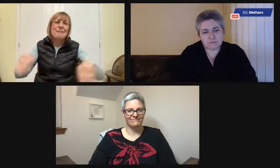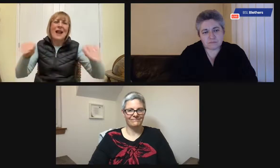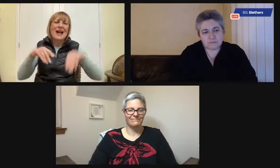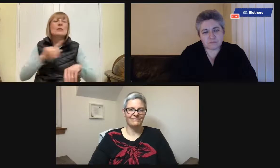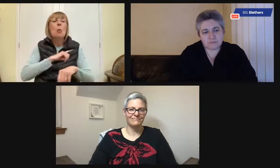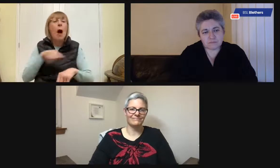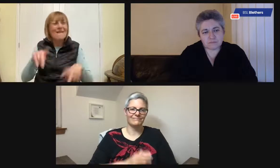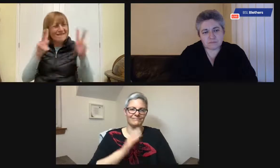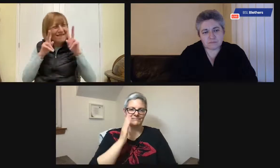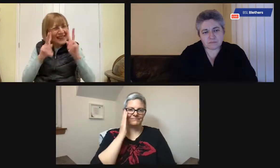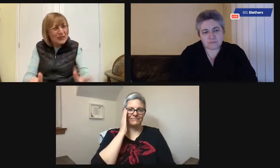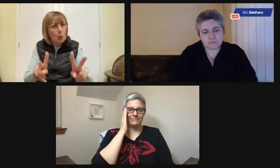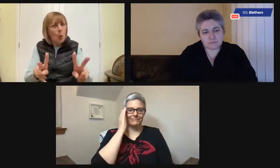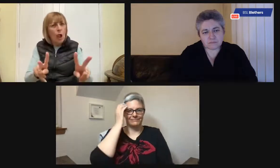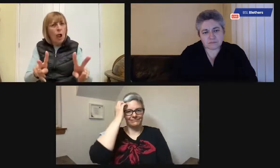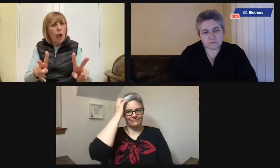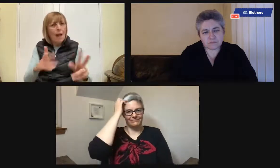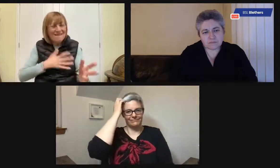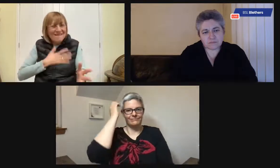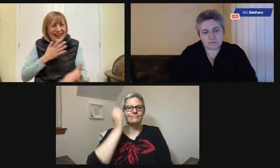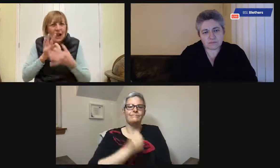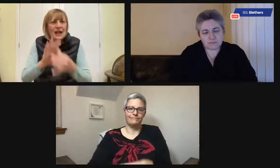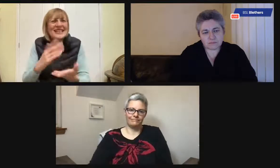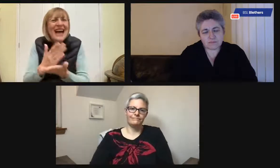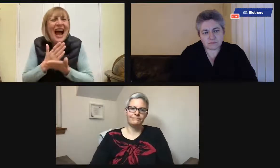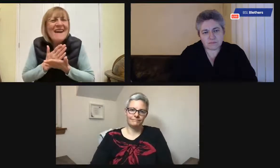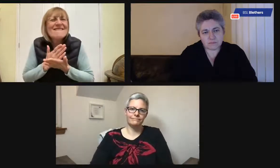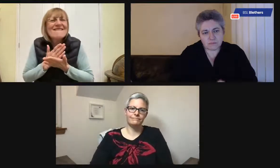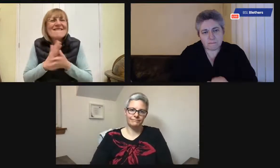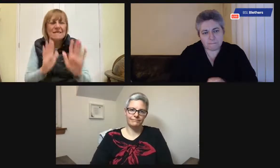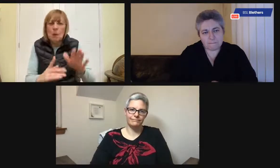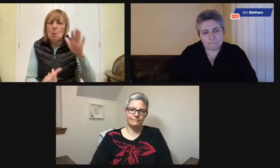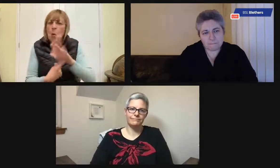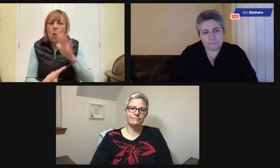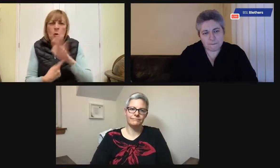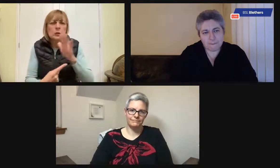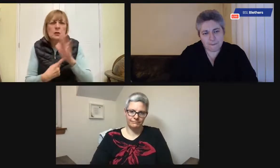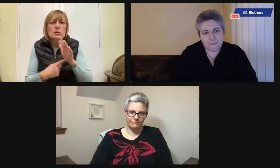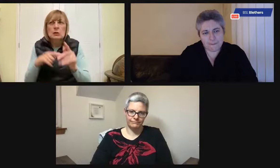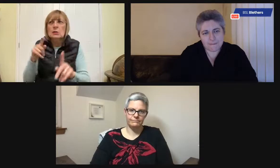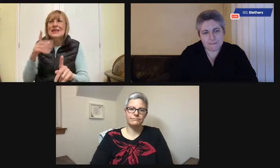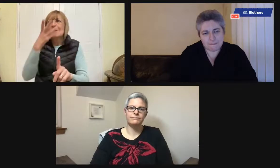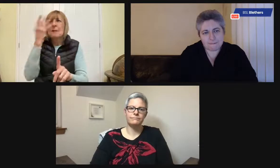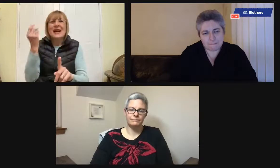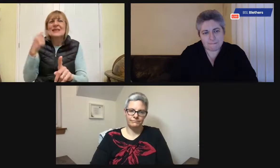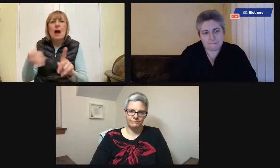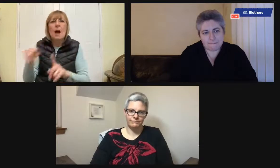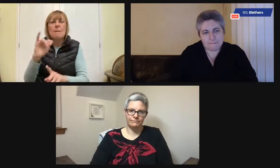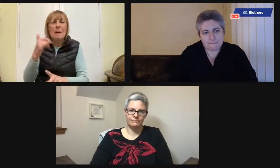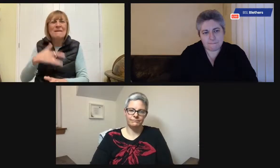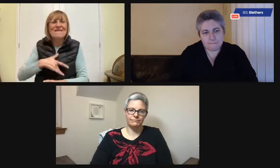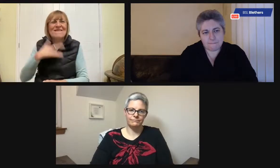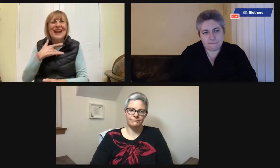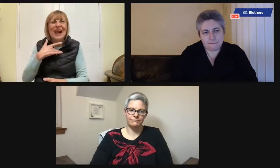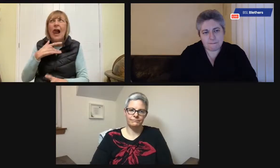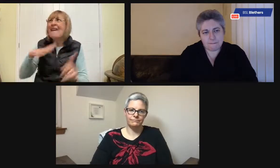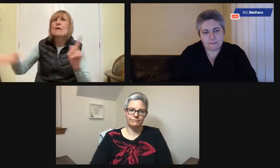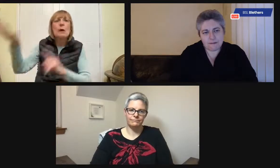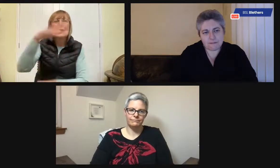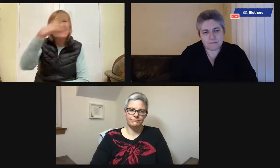I would really advise you to make that kind of memory blanket because it's so visual. It made her feel so safe. And it